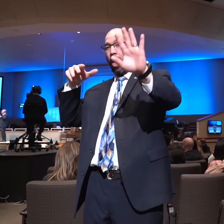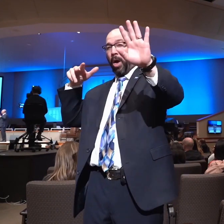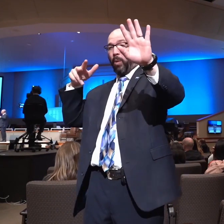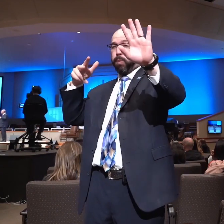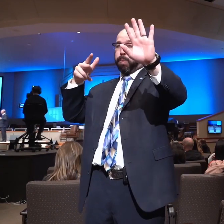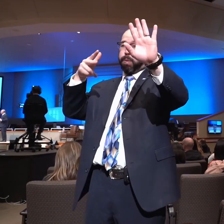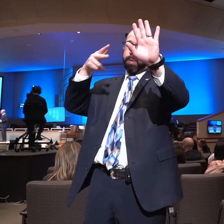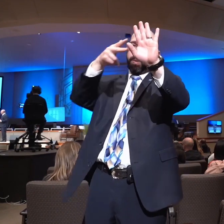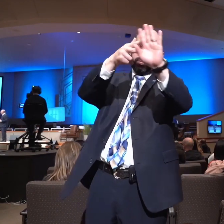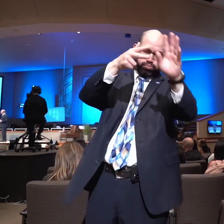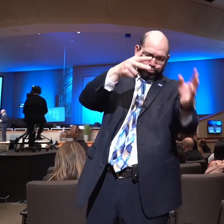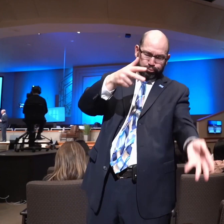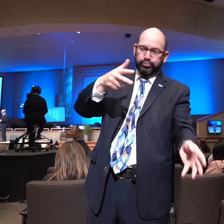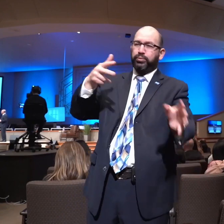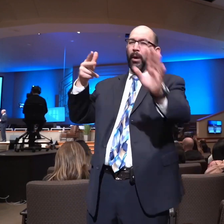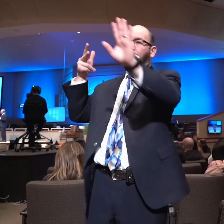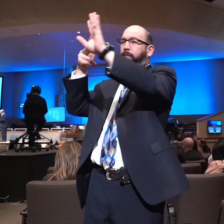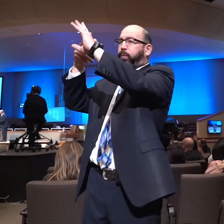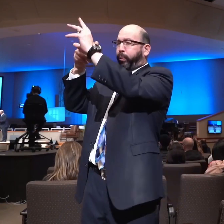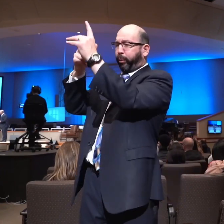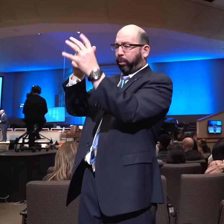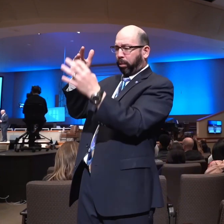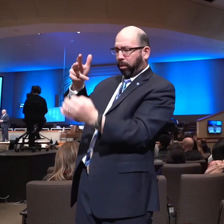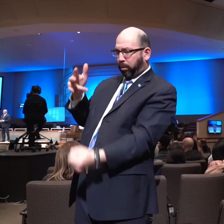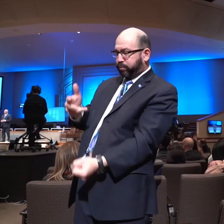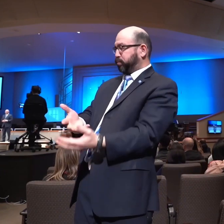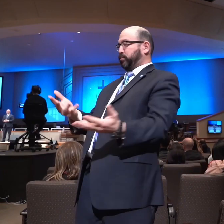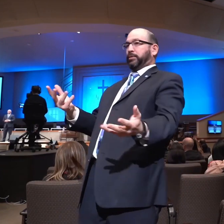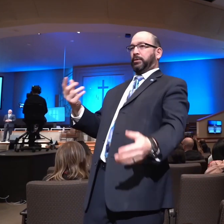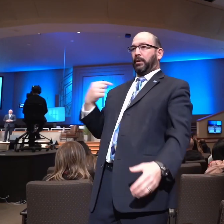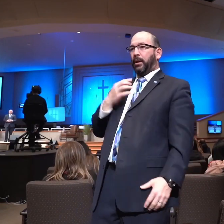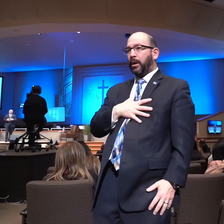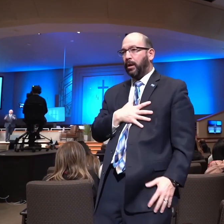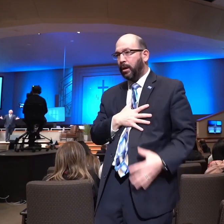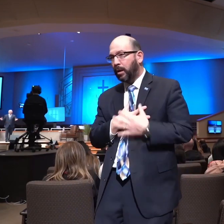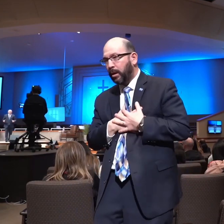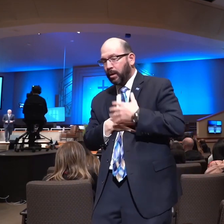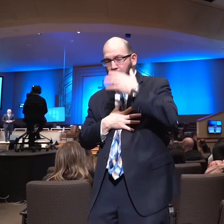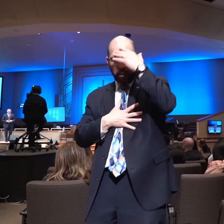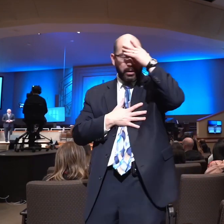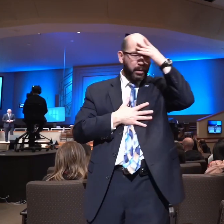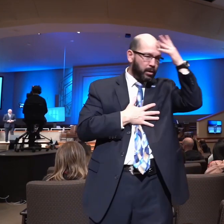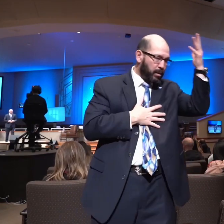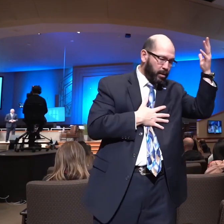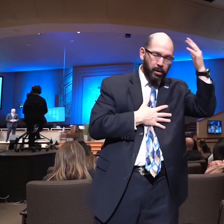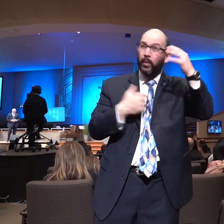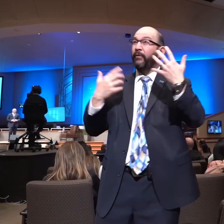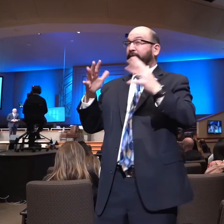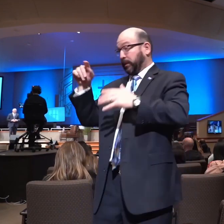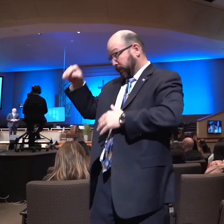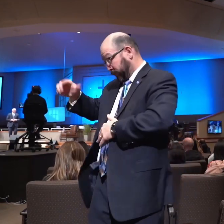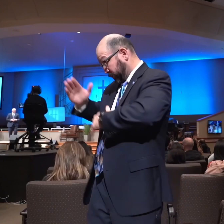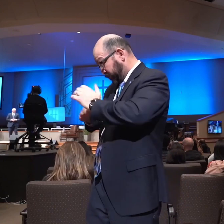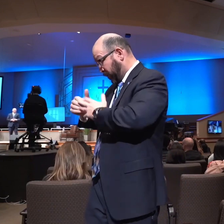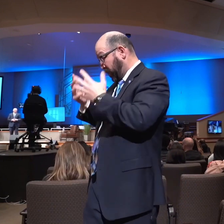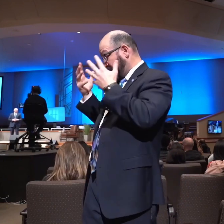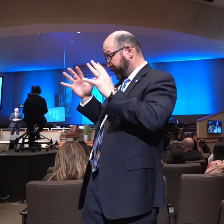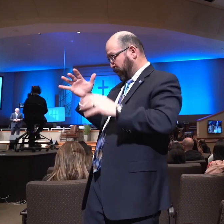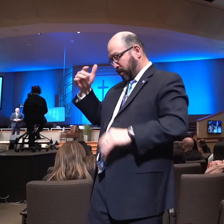we felt within our hearts and the hurt that we felt in our hearts and we had just finished this auditorium and I remember folks